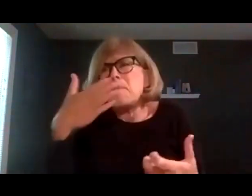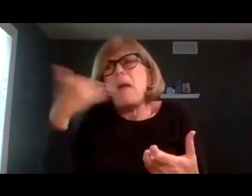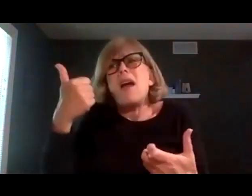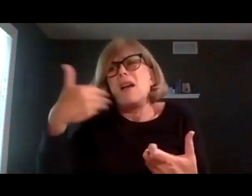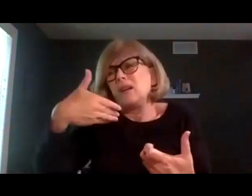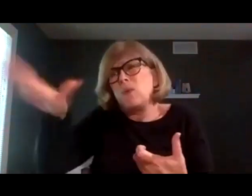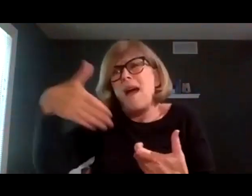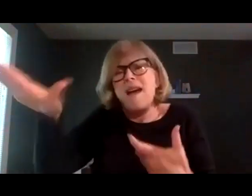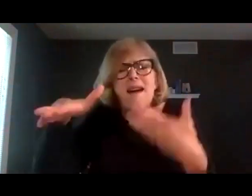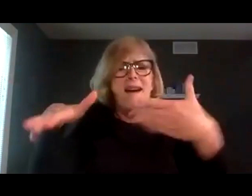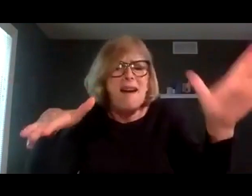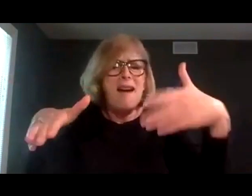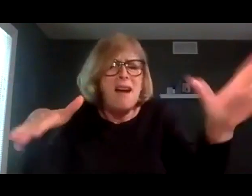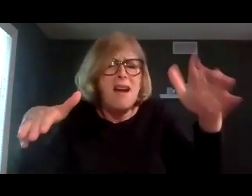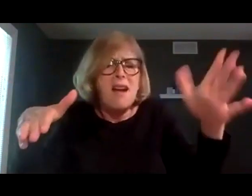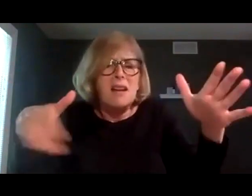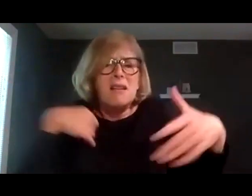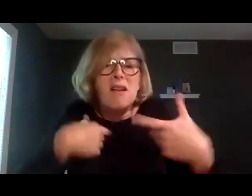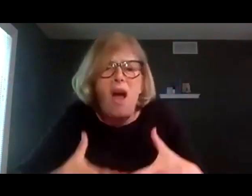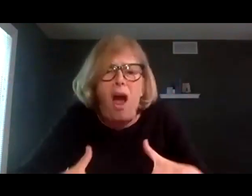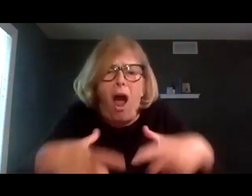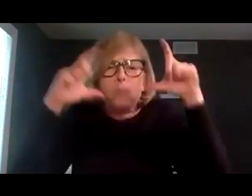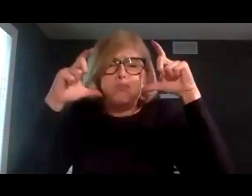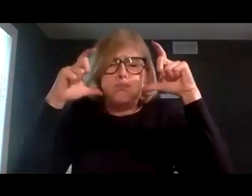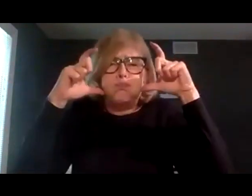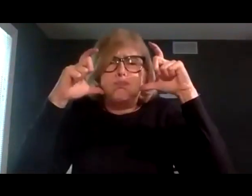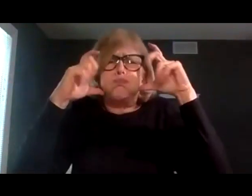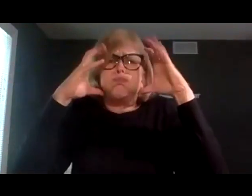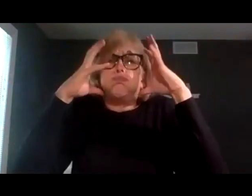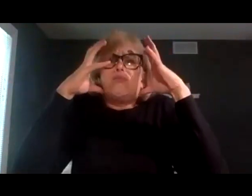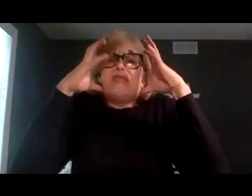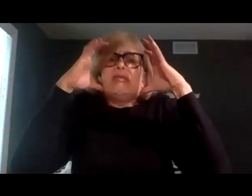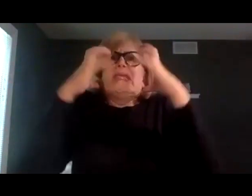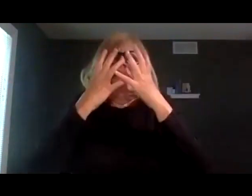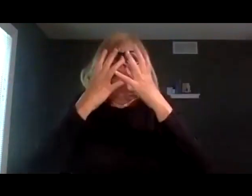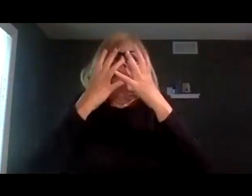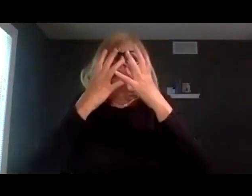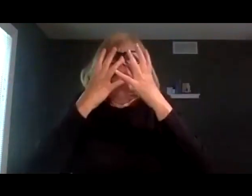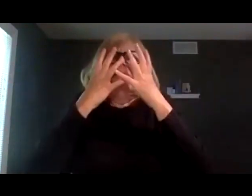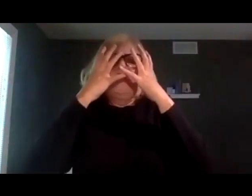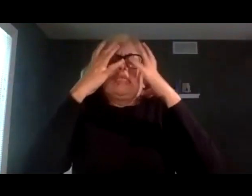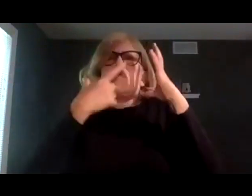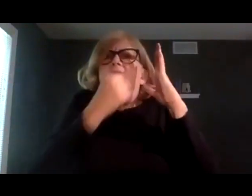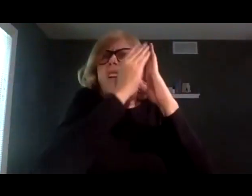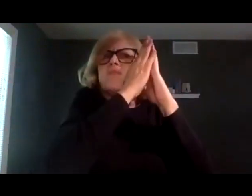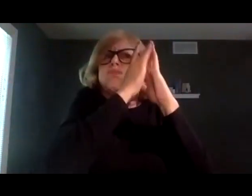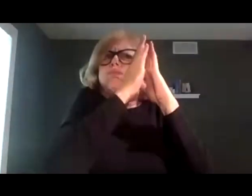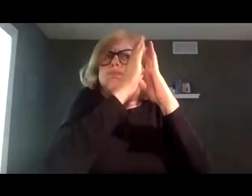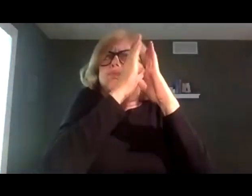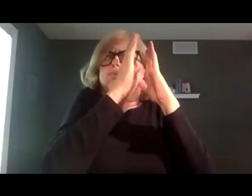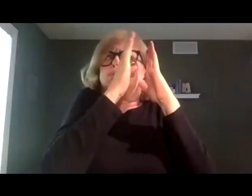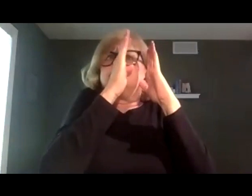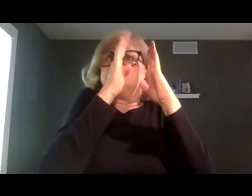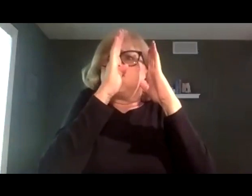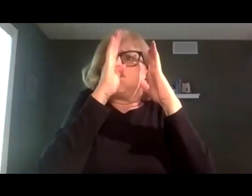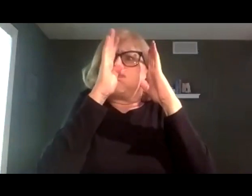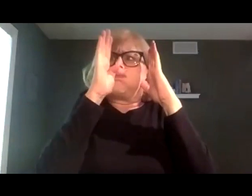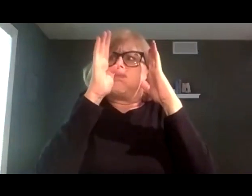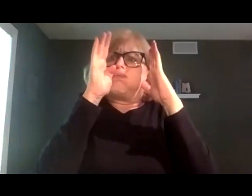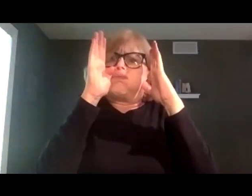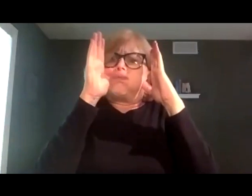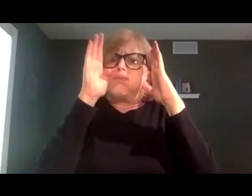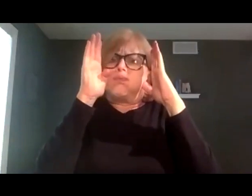you better stay clear my face is all pinched and red